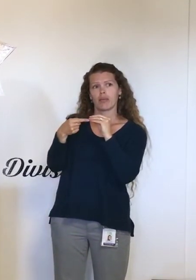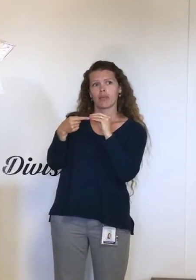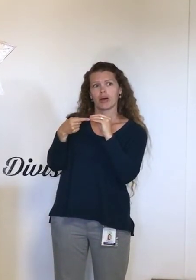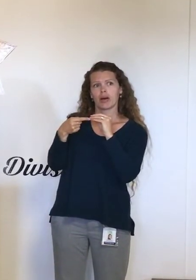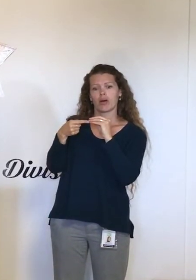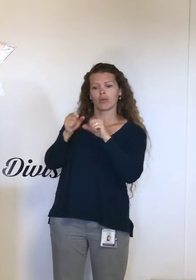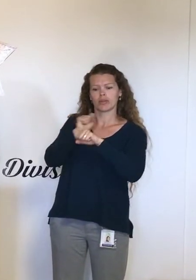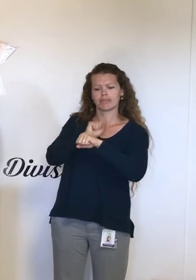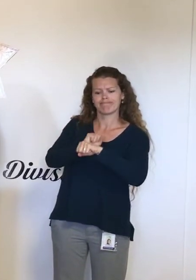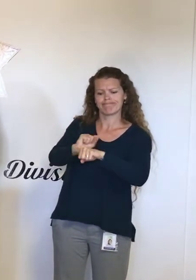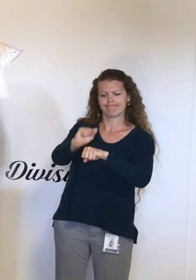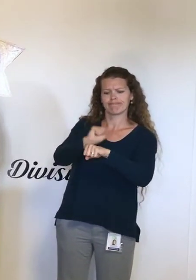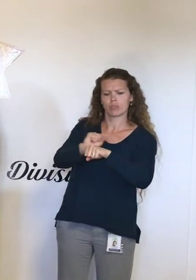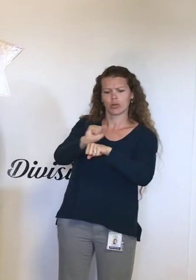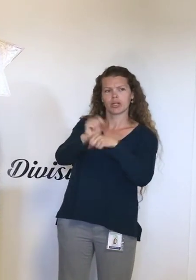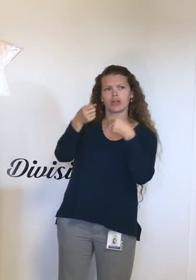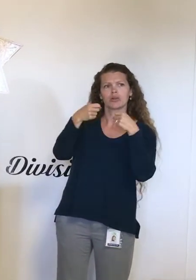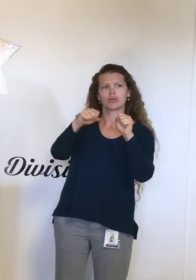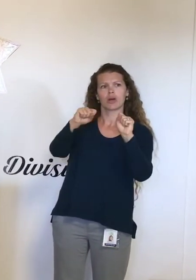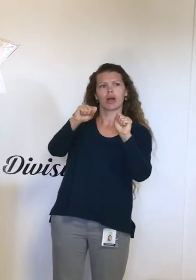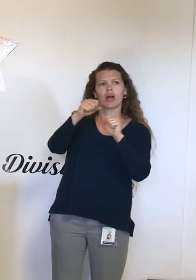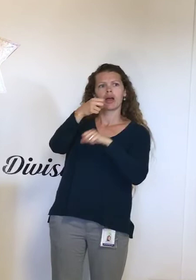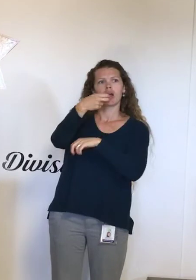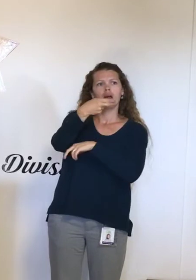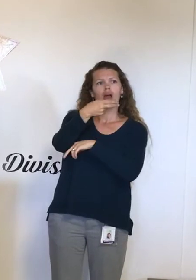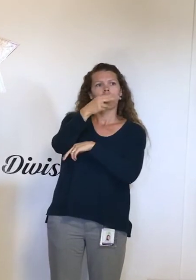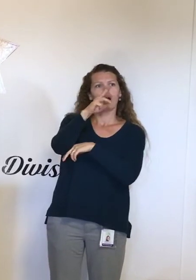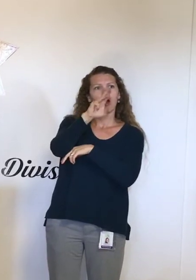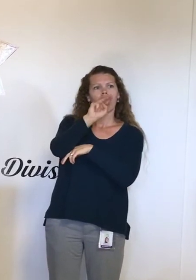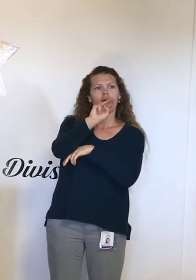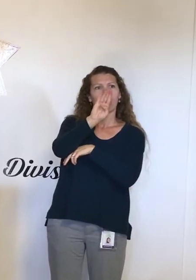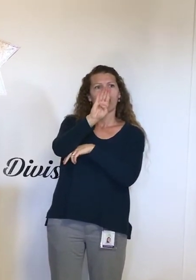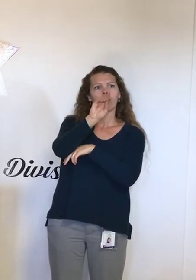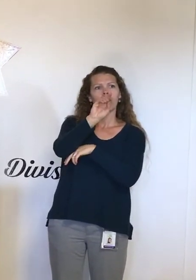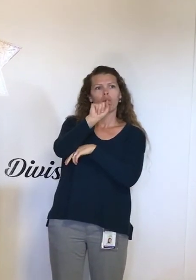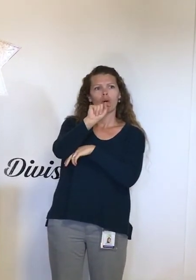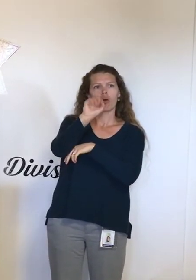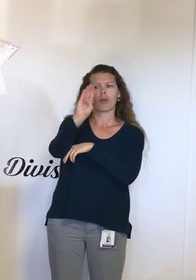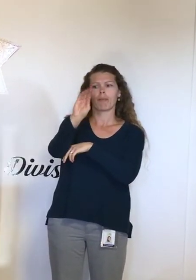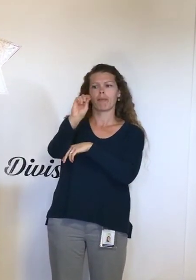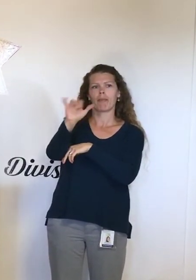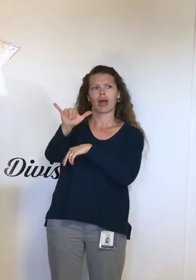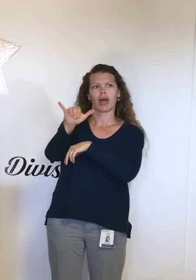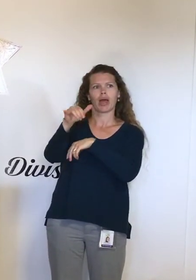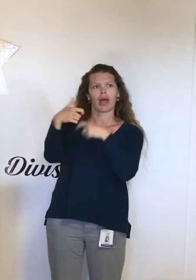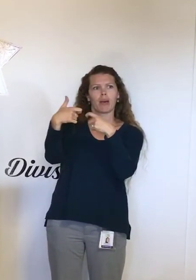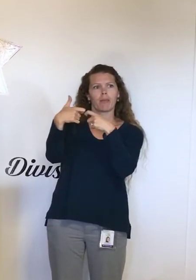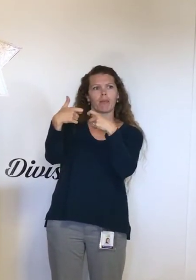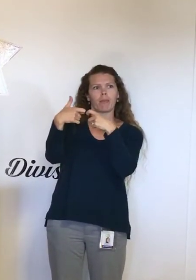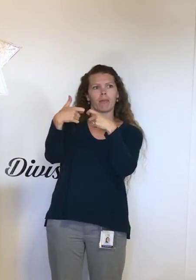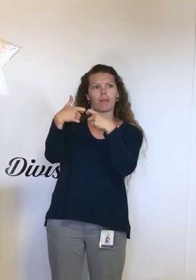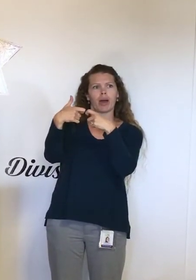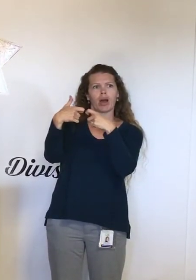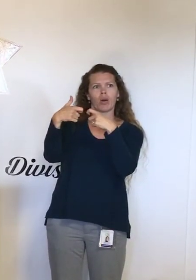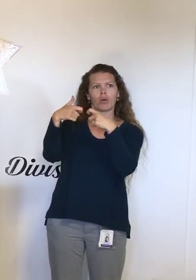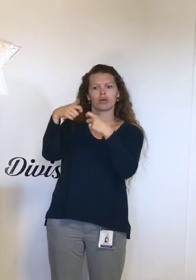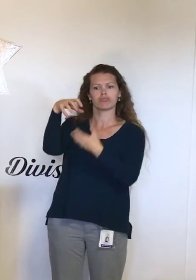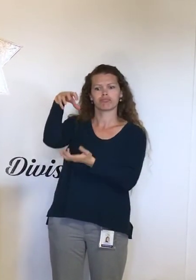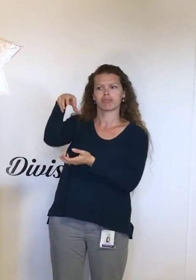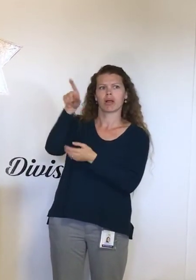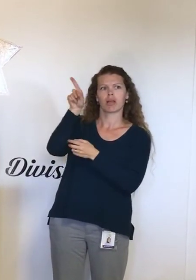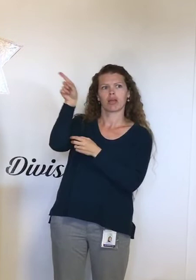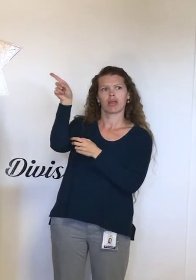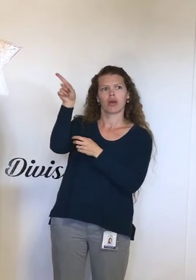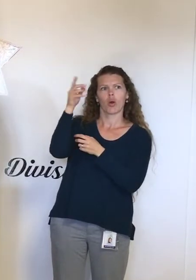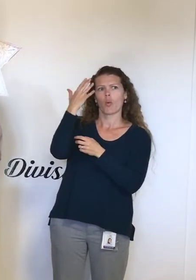-way power plan to power the local customers was unsuccessful? They did not tell us the